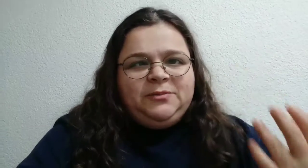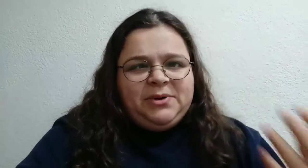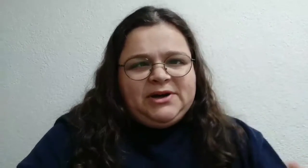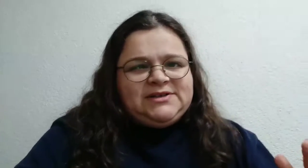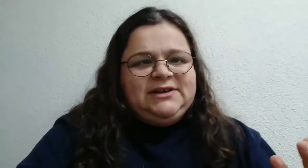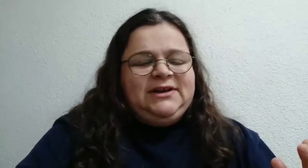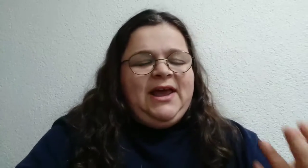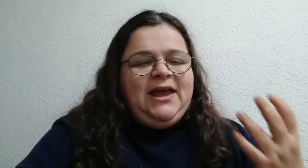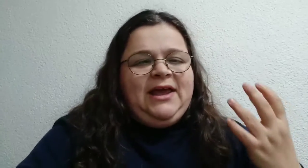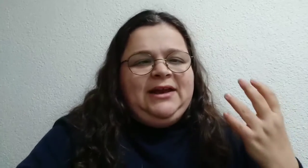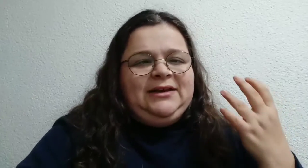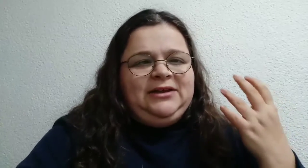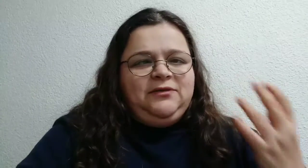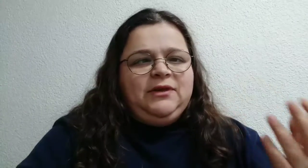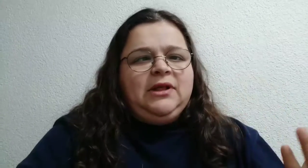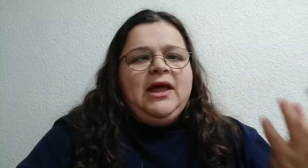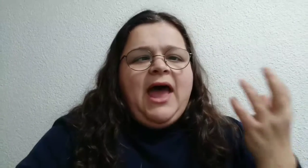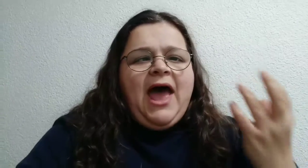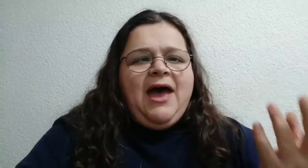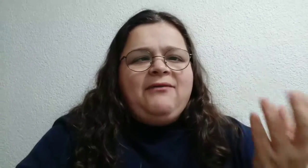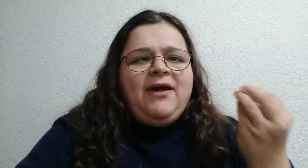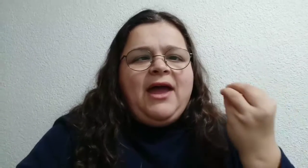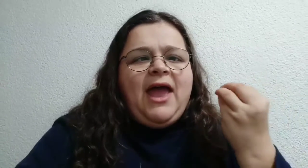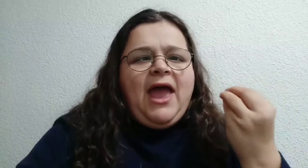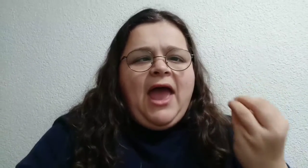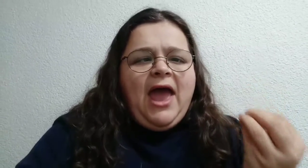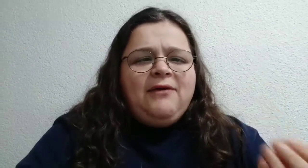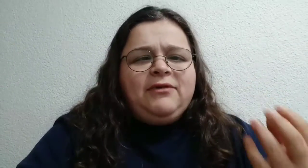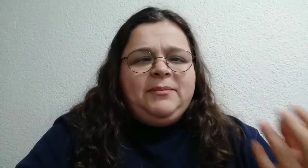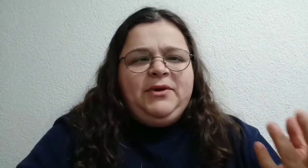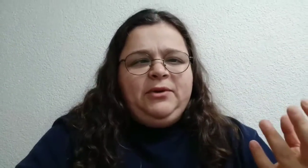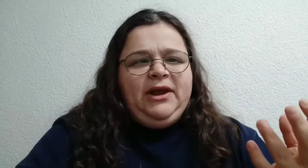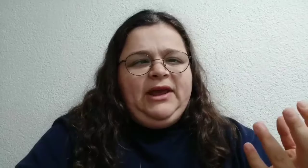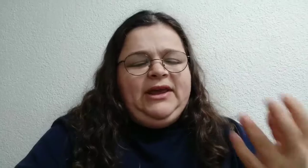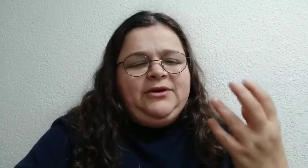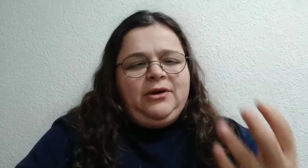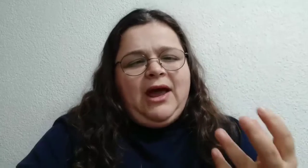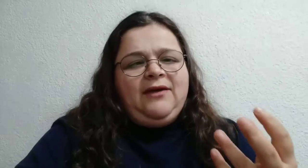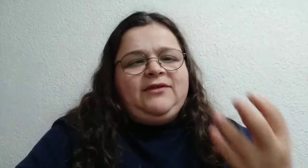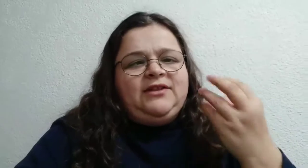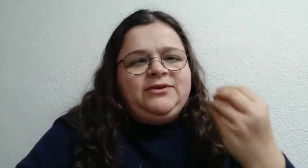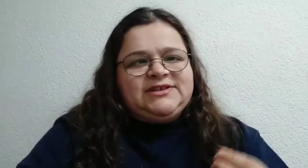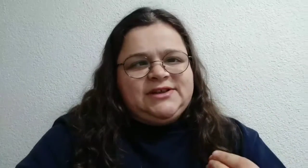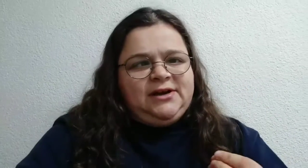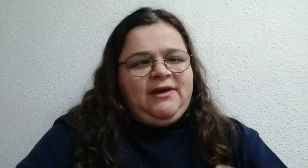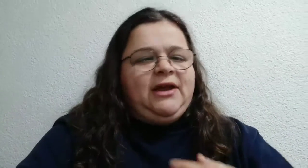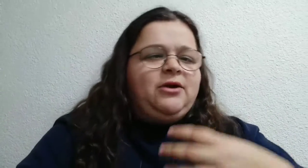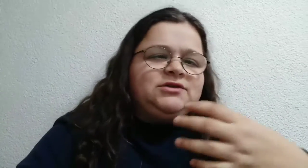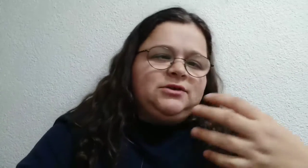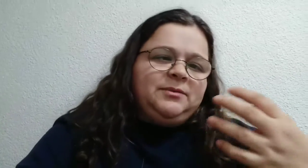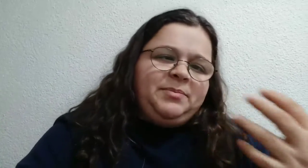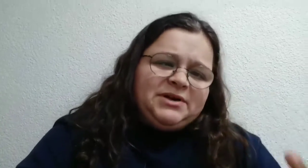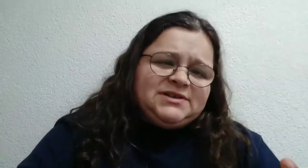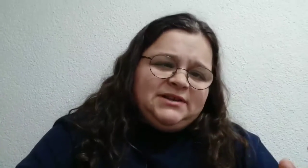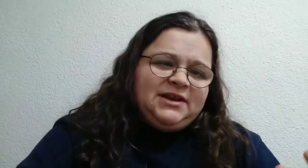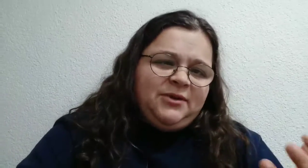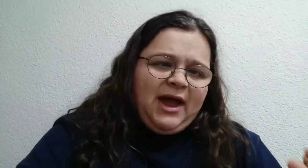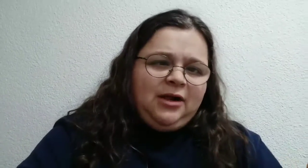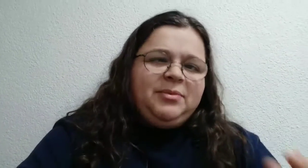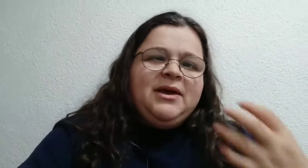good person and you will have every beauty in your life that you deserve. And also the person that you have